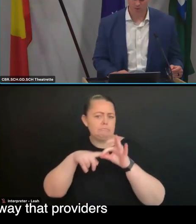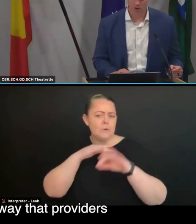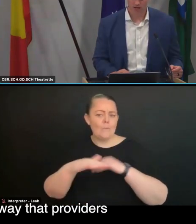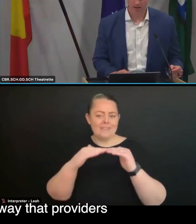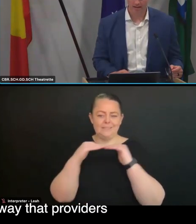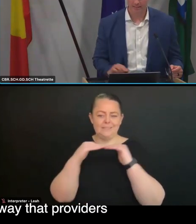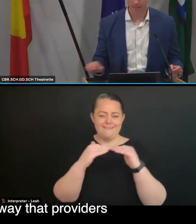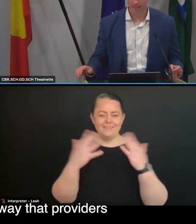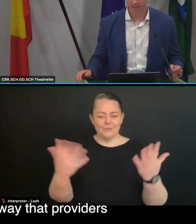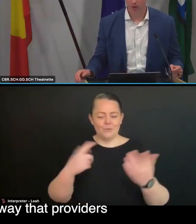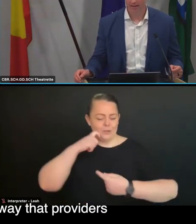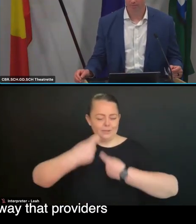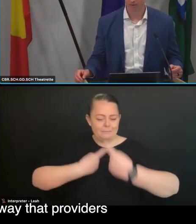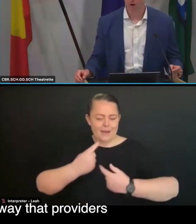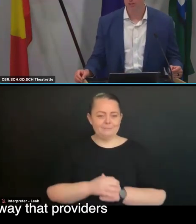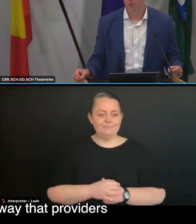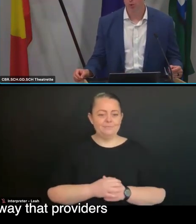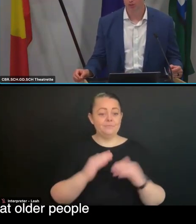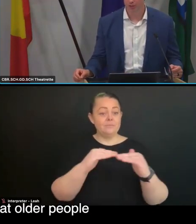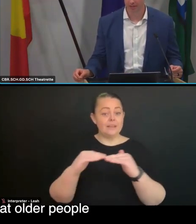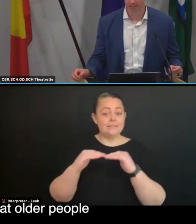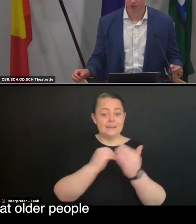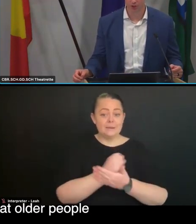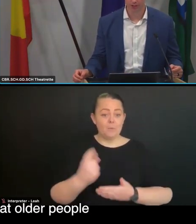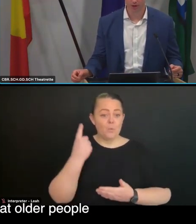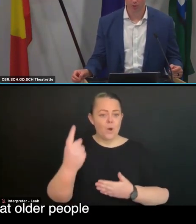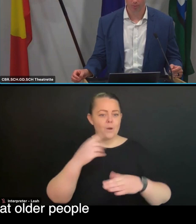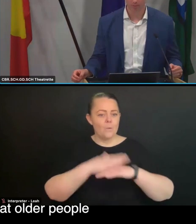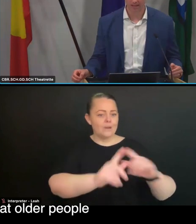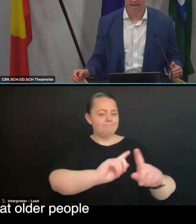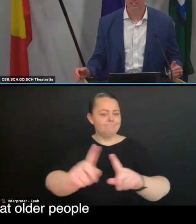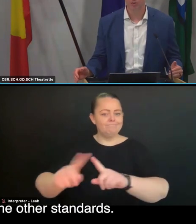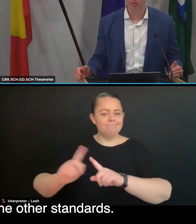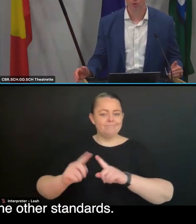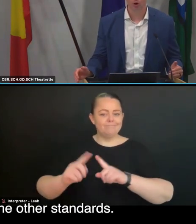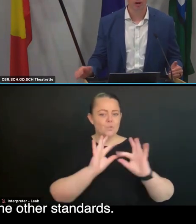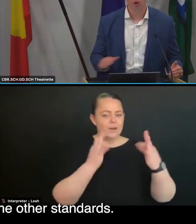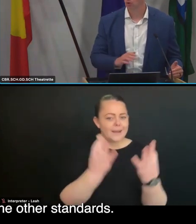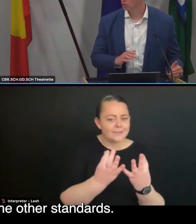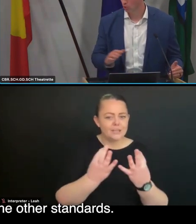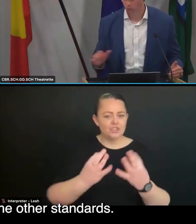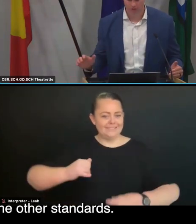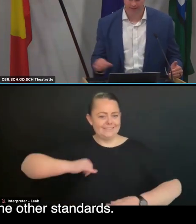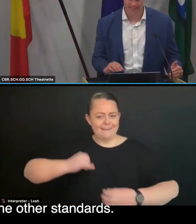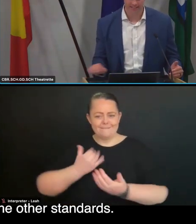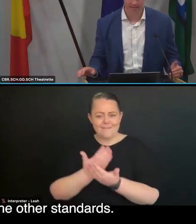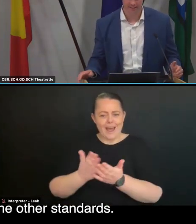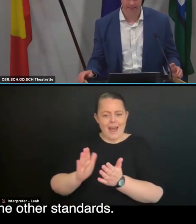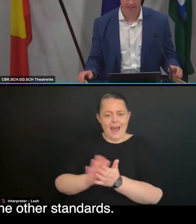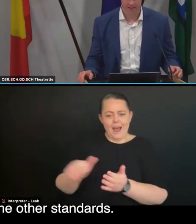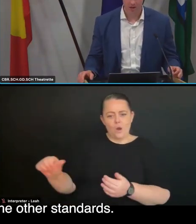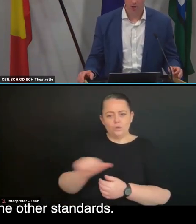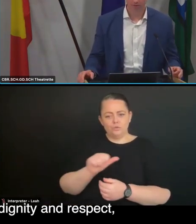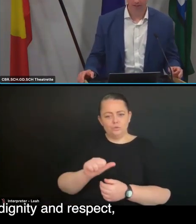So standard one underpins the way that providers and workers are expected to treat older people. That has a through line across all the other